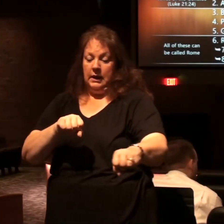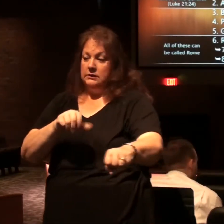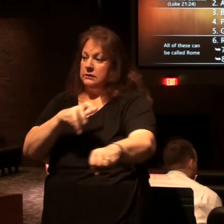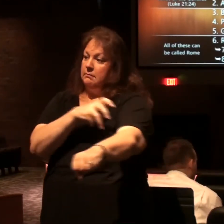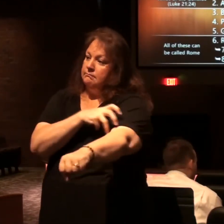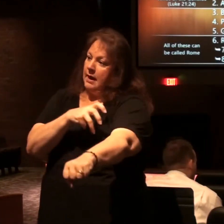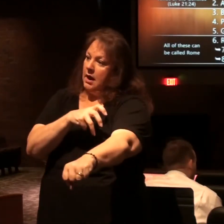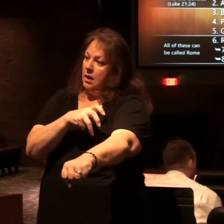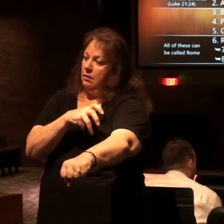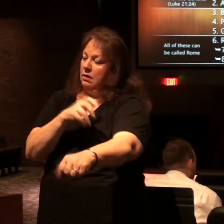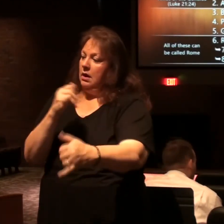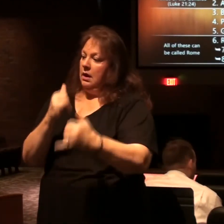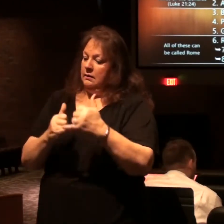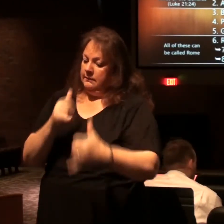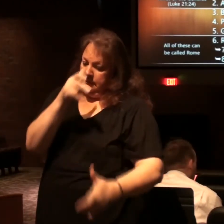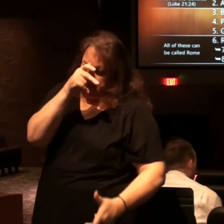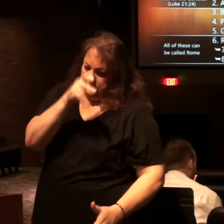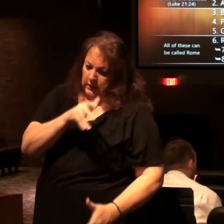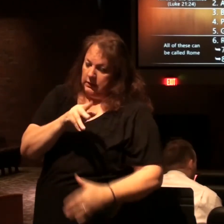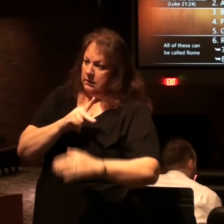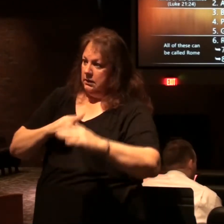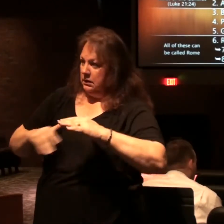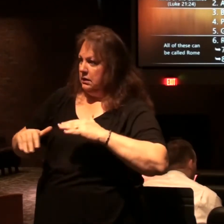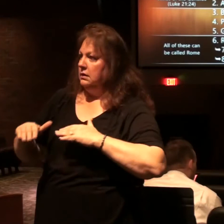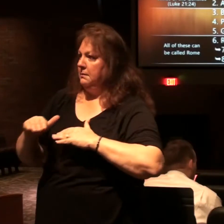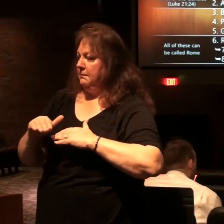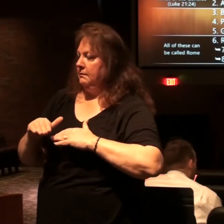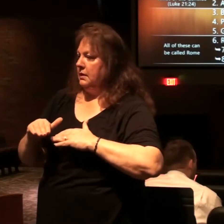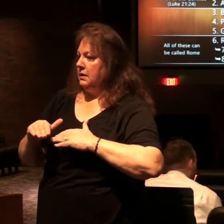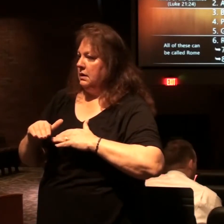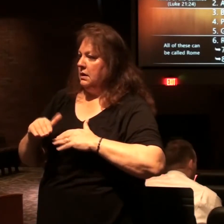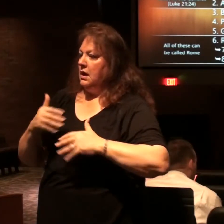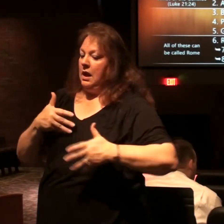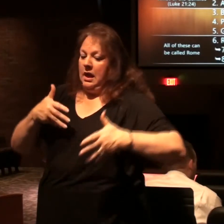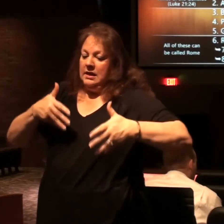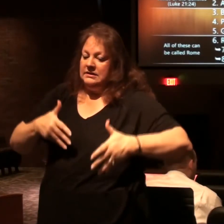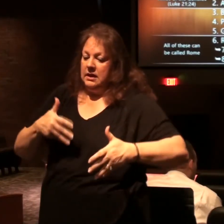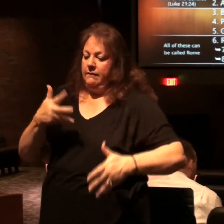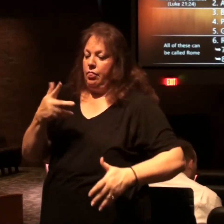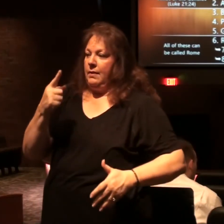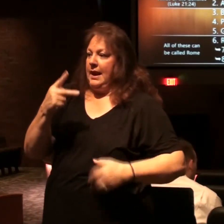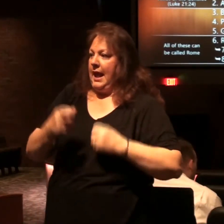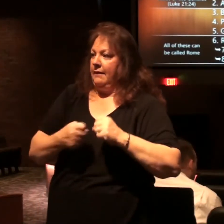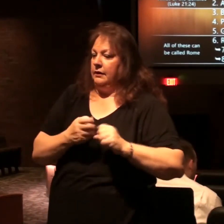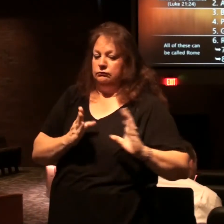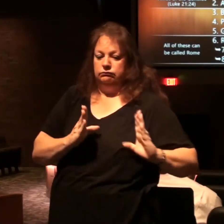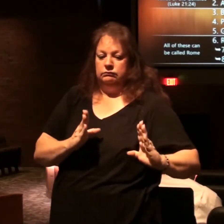form of satanic empire he has 42 months to go